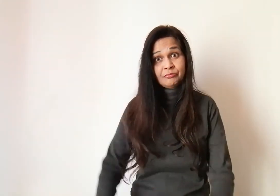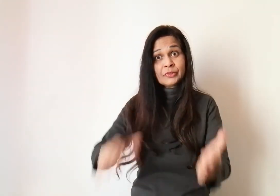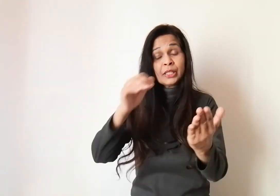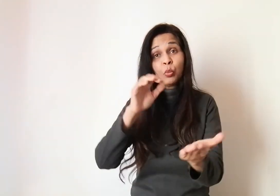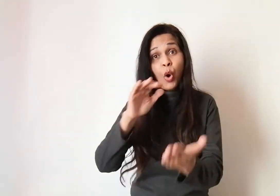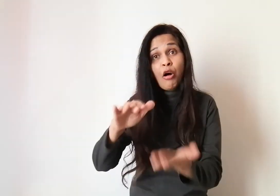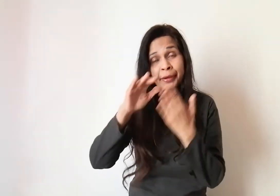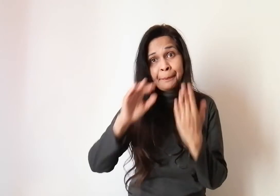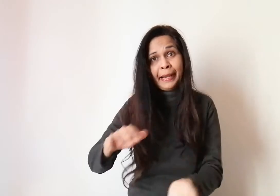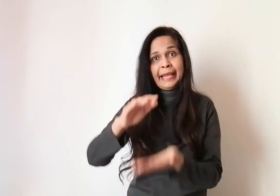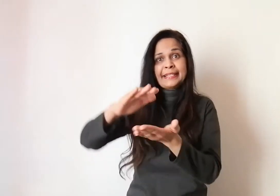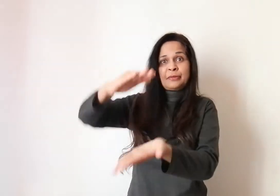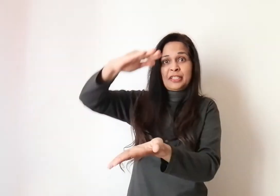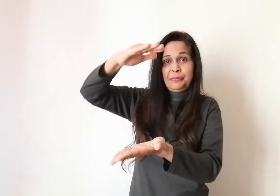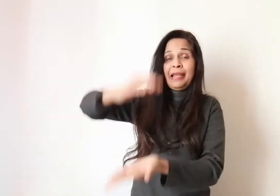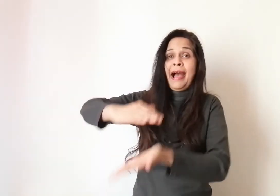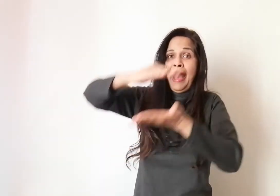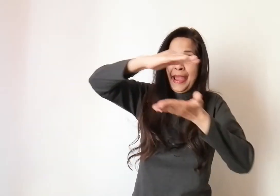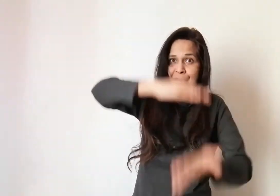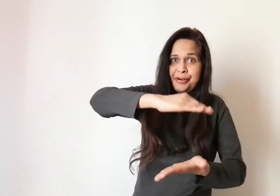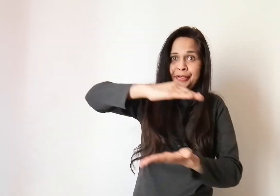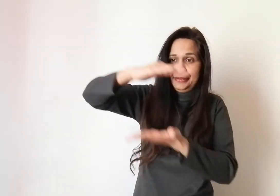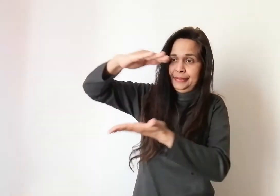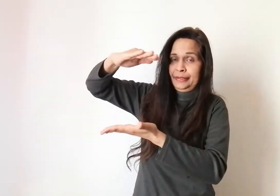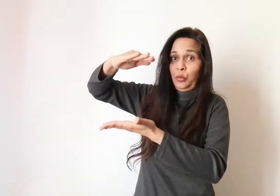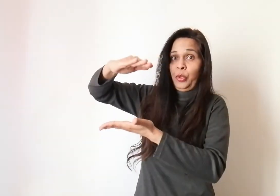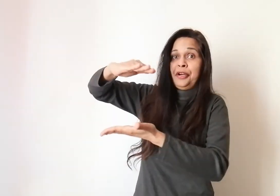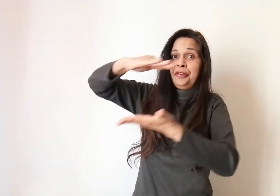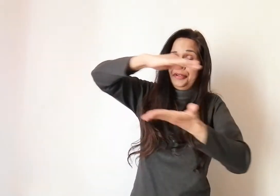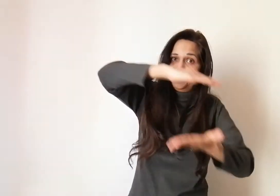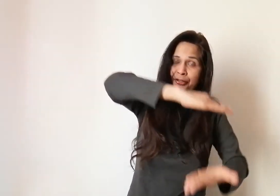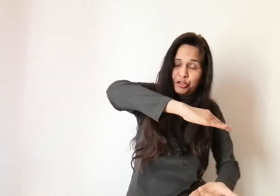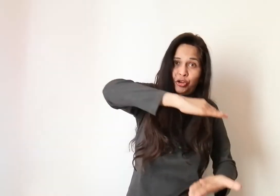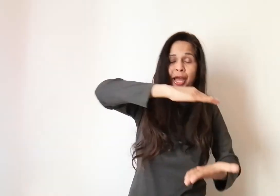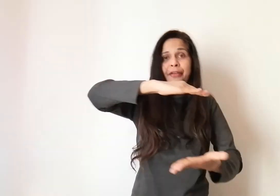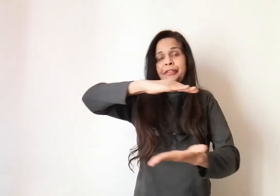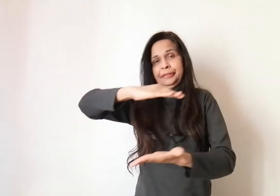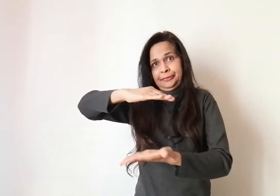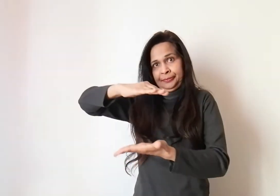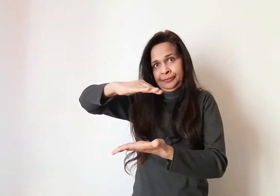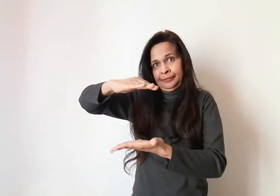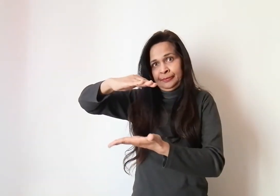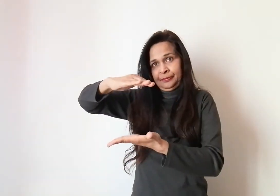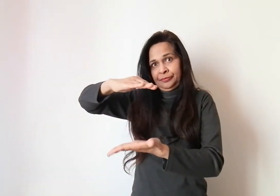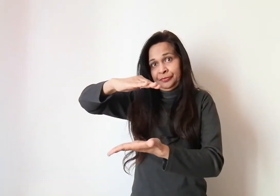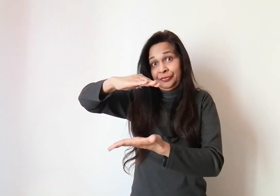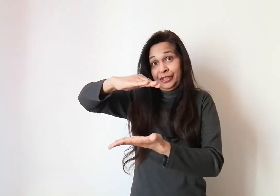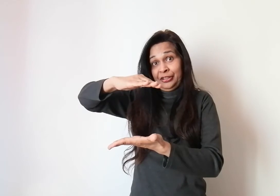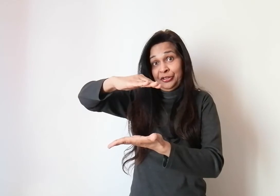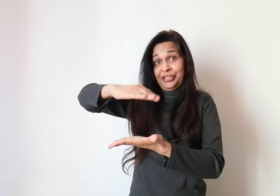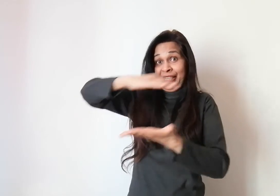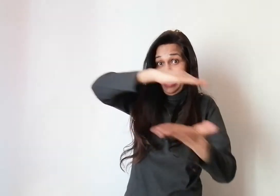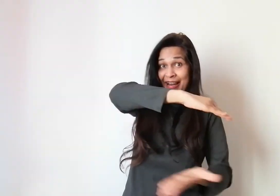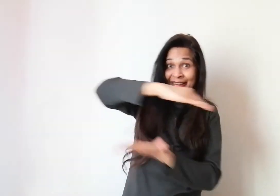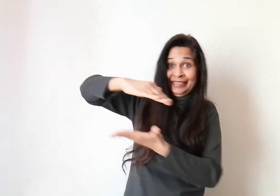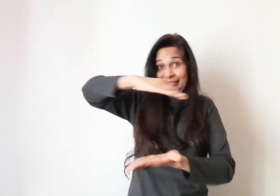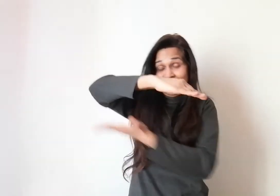The walk in place must be higher than where they are driving. You know. the car cannot